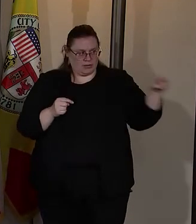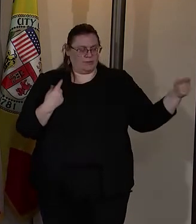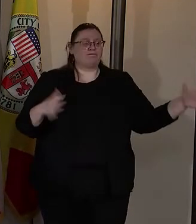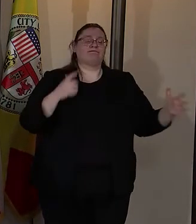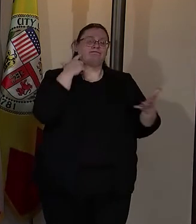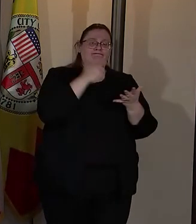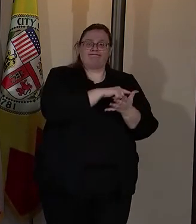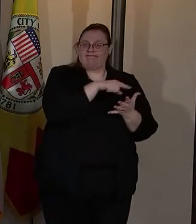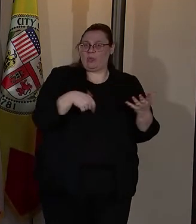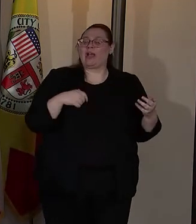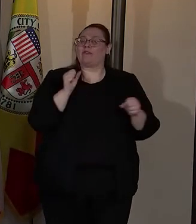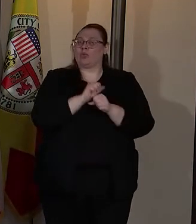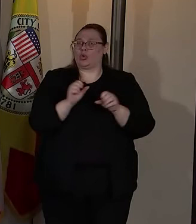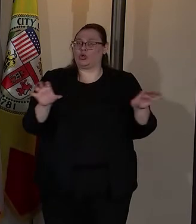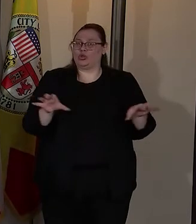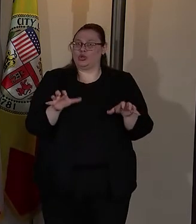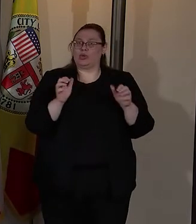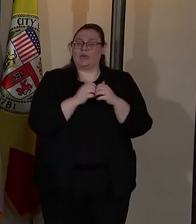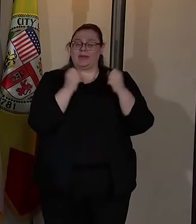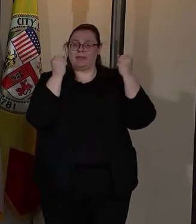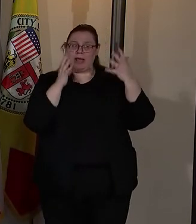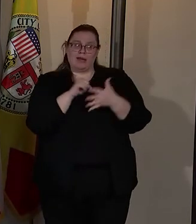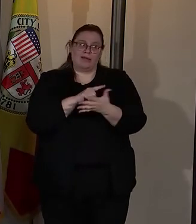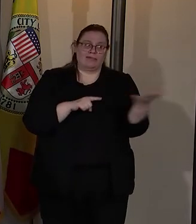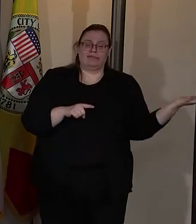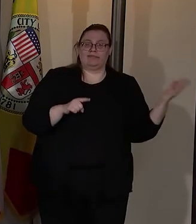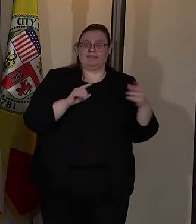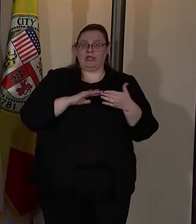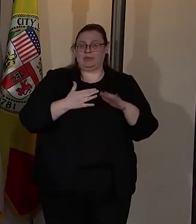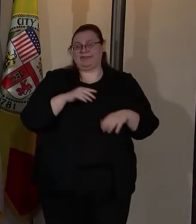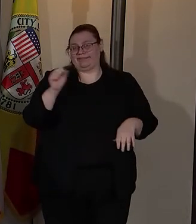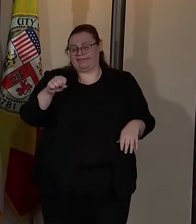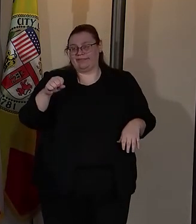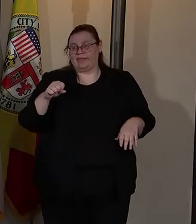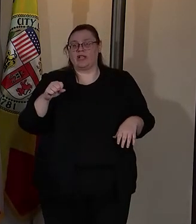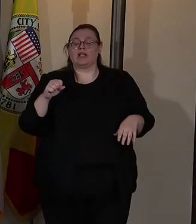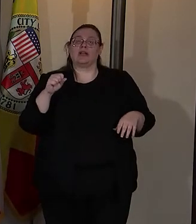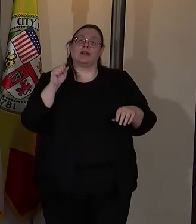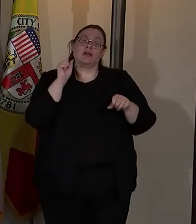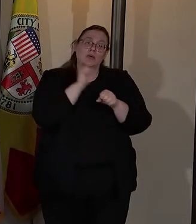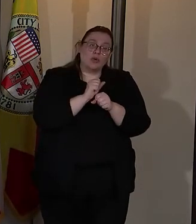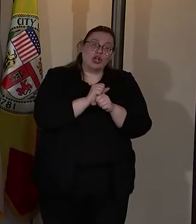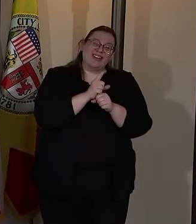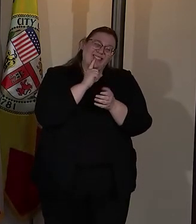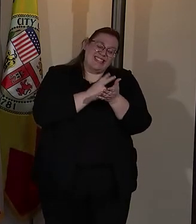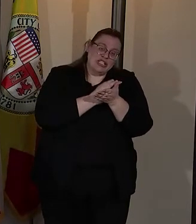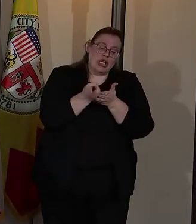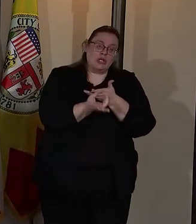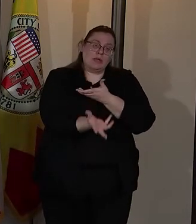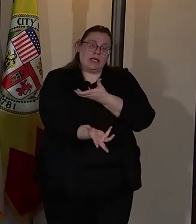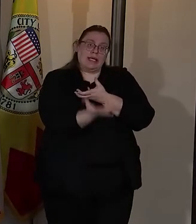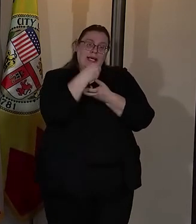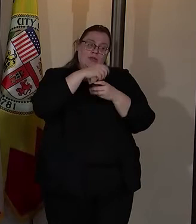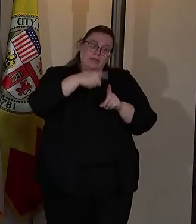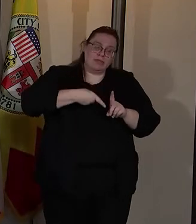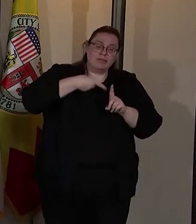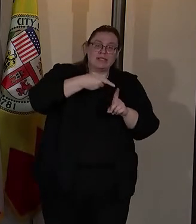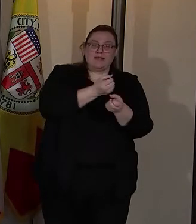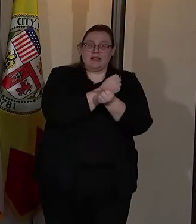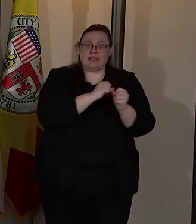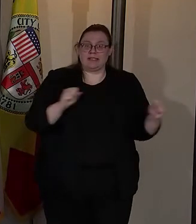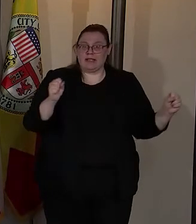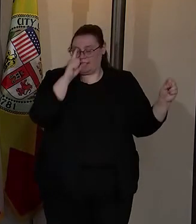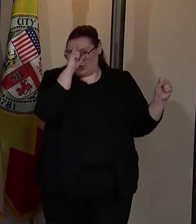we have work to do with a number of those communities. Work in a sense of a genuine engagement and a specific safety